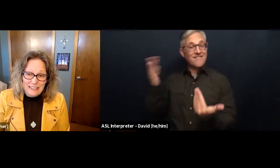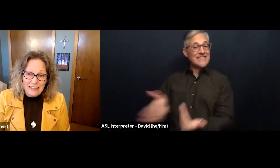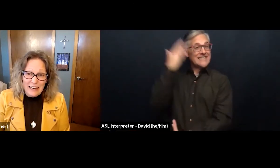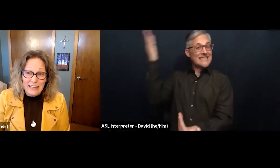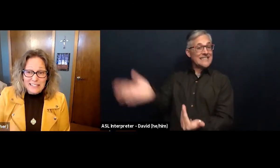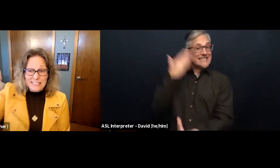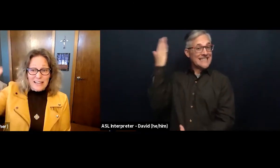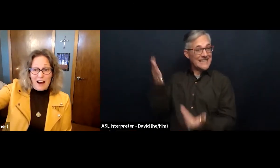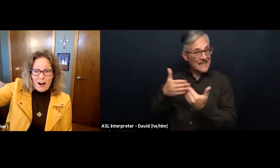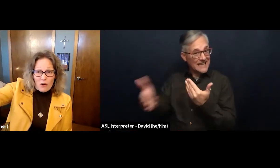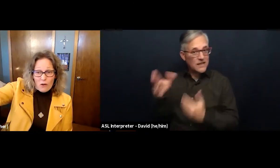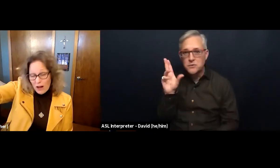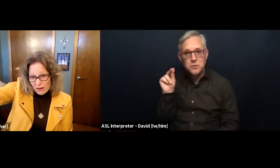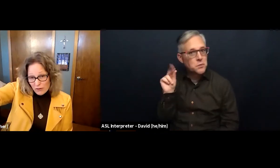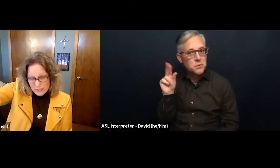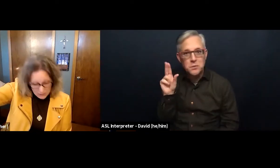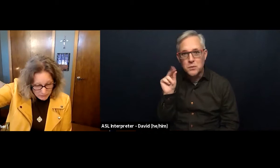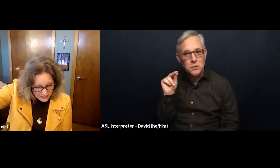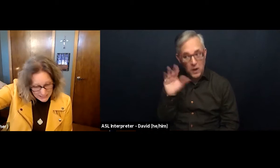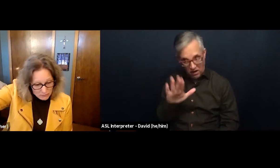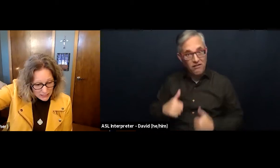And he says, yeah, I'll go, I'll go, send me, send me.